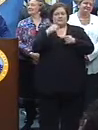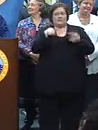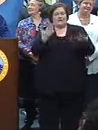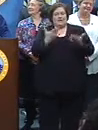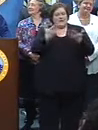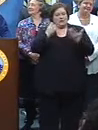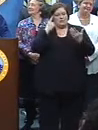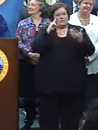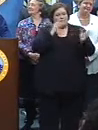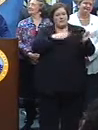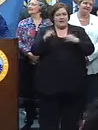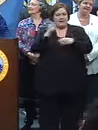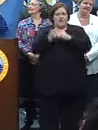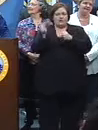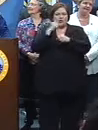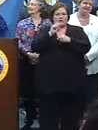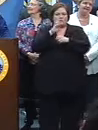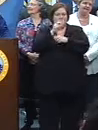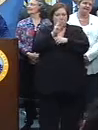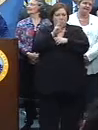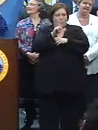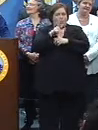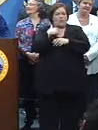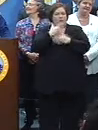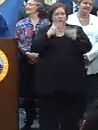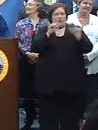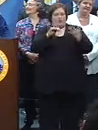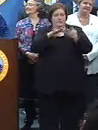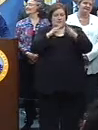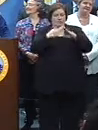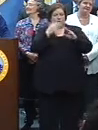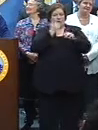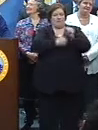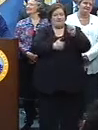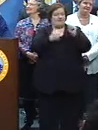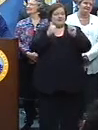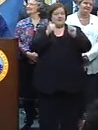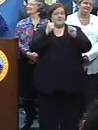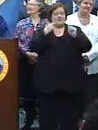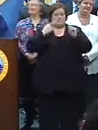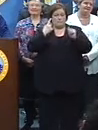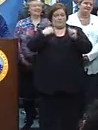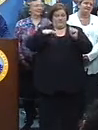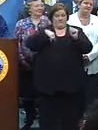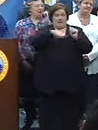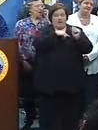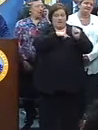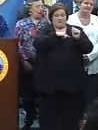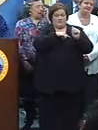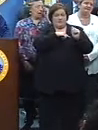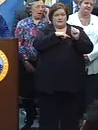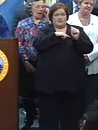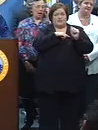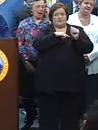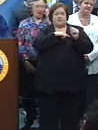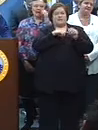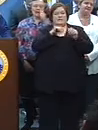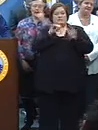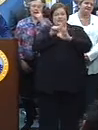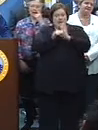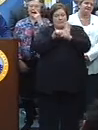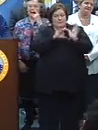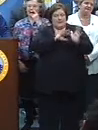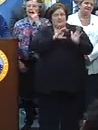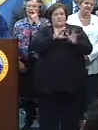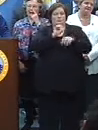prepare for next year's Super Bowl. We're a part of the community. Every single day, there's men and women in the police department, of the state police